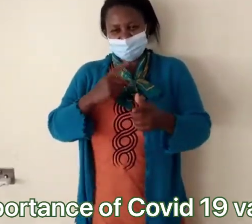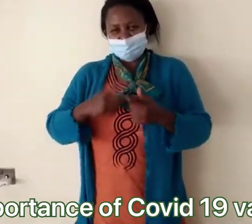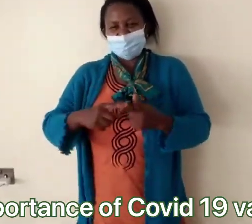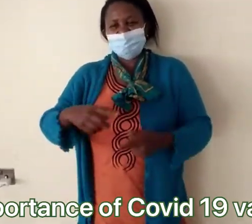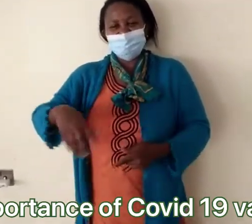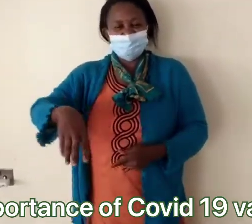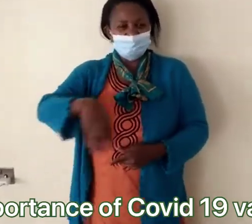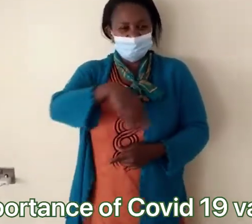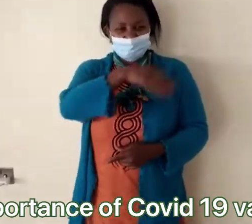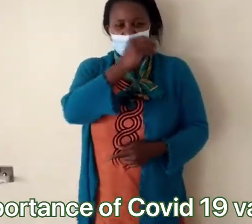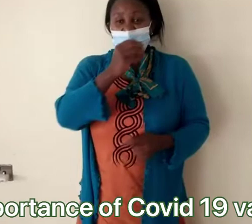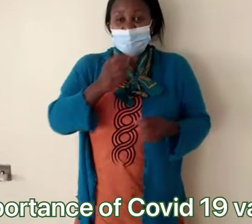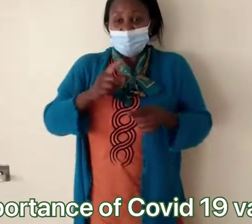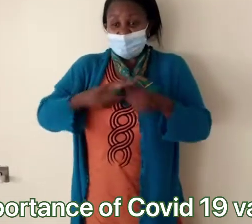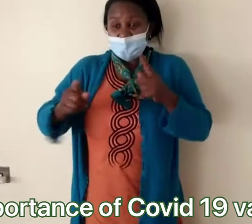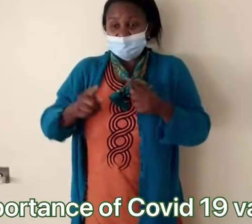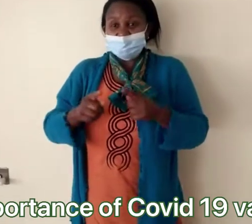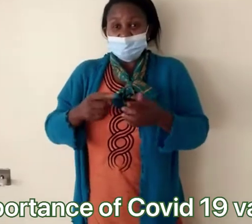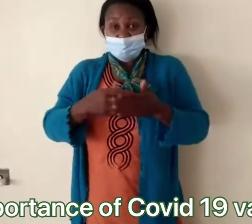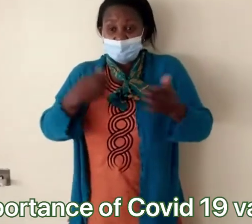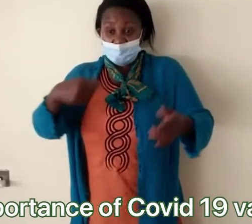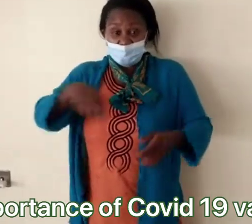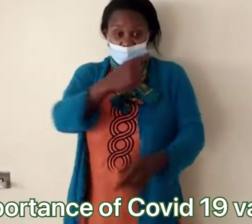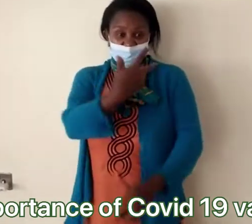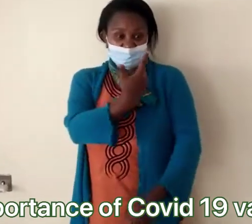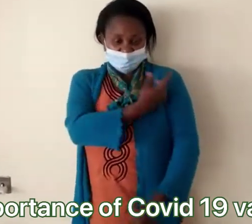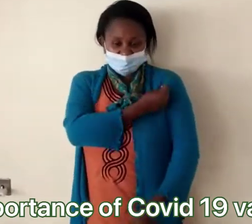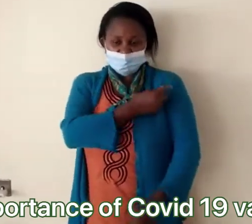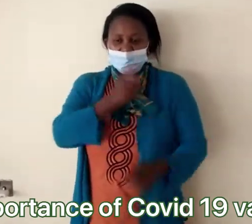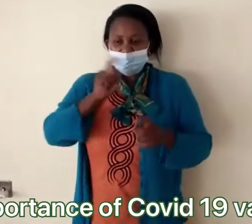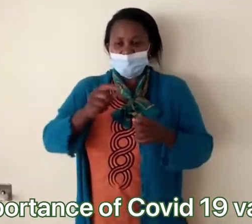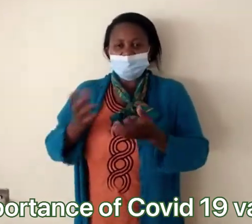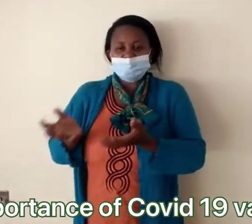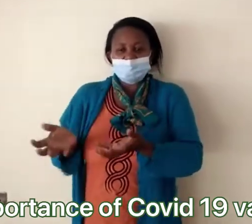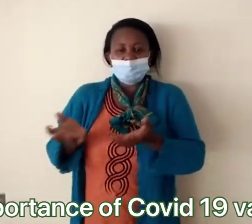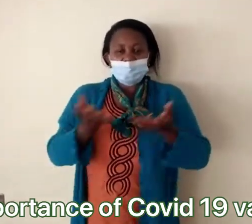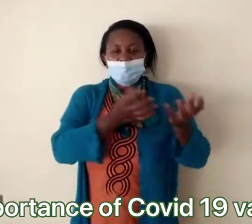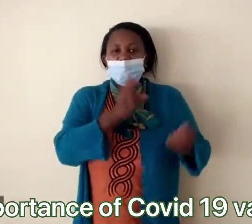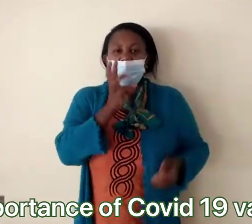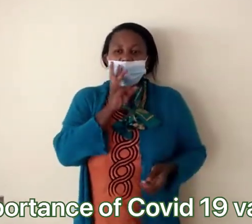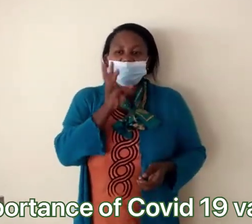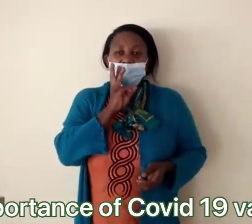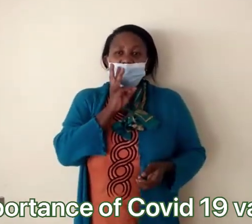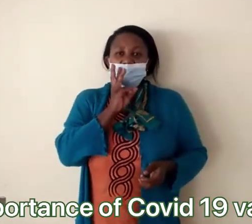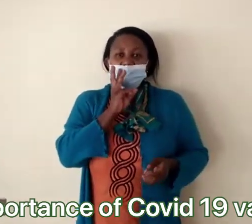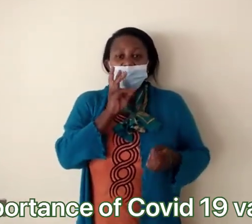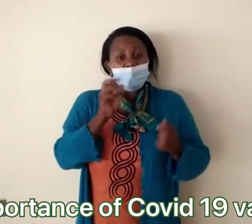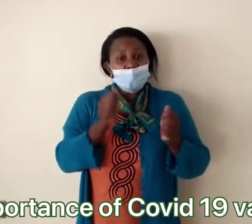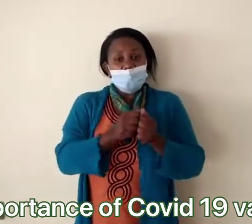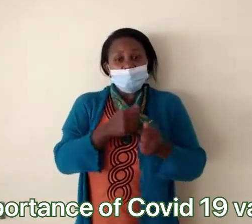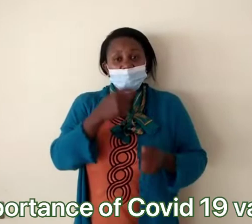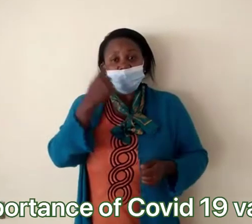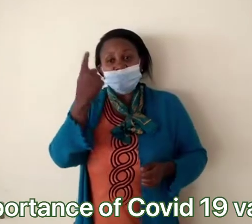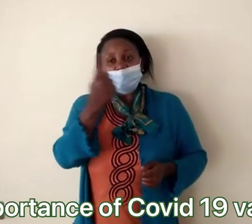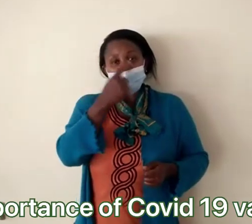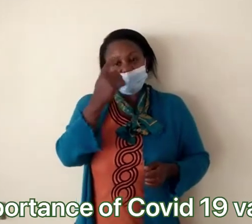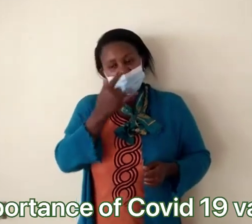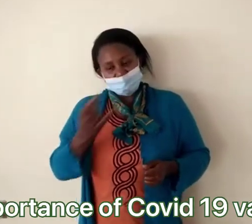Then I went, but before I was vaccinated, I drank